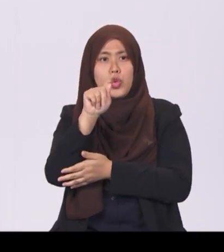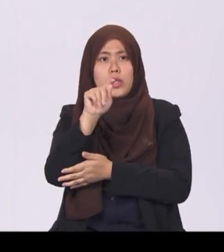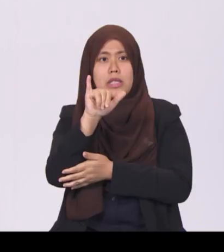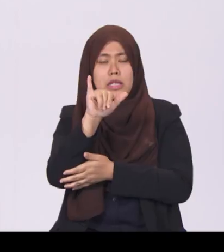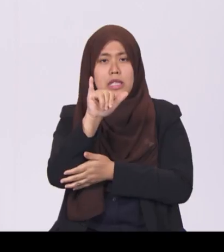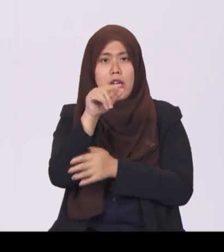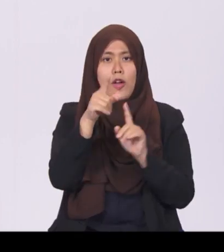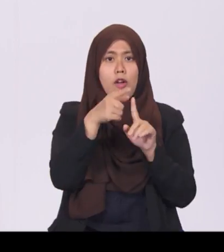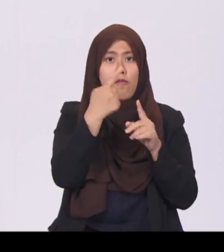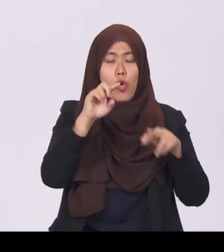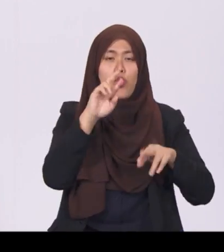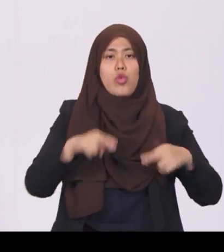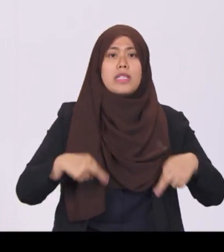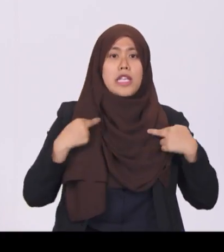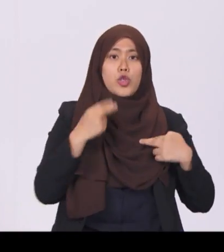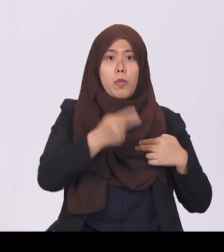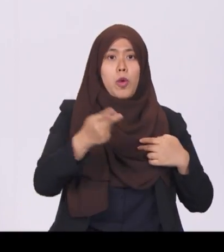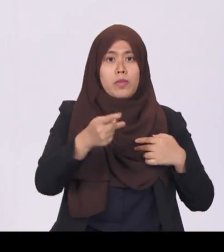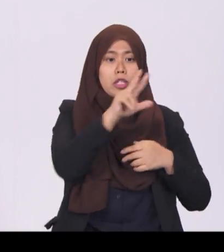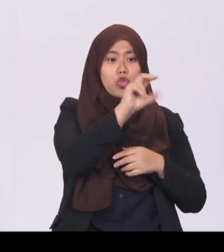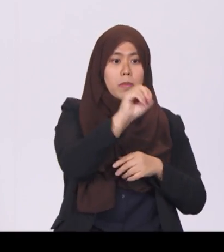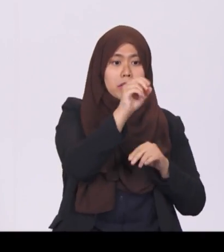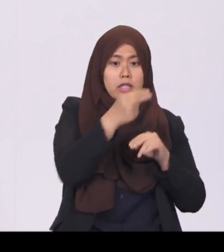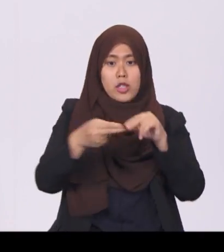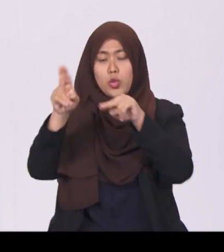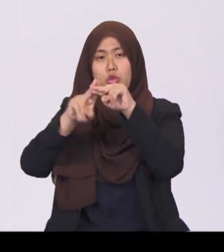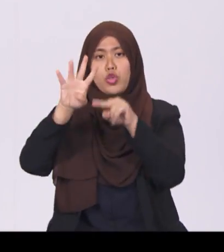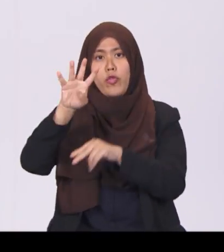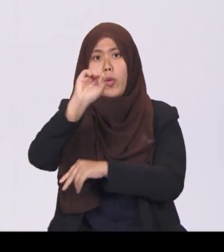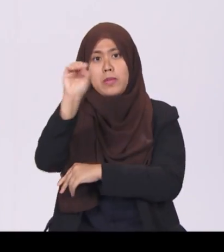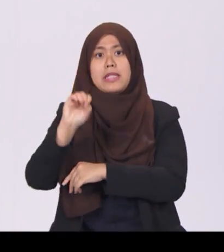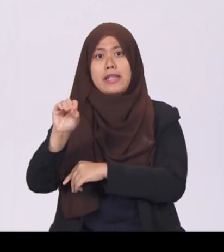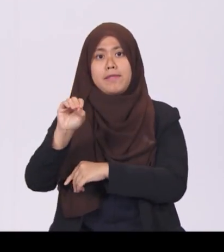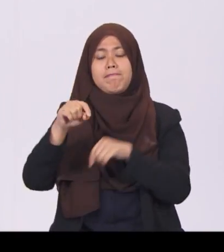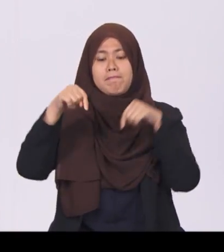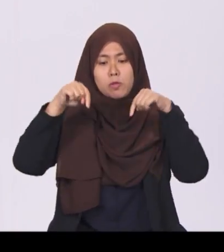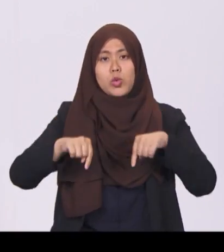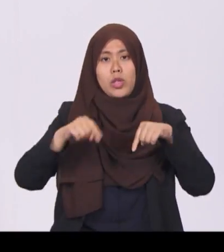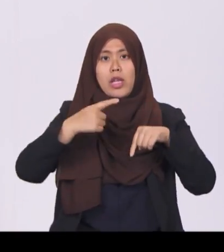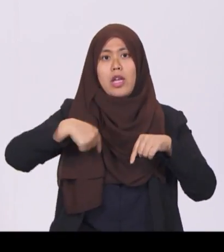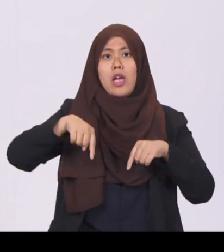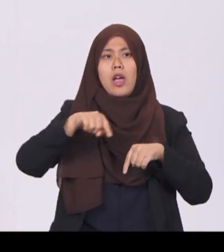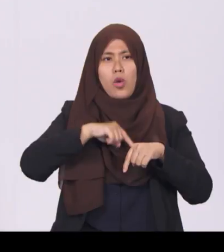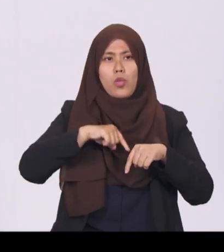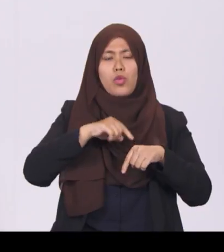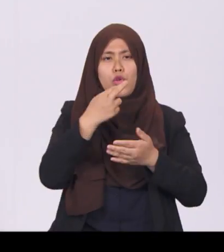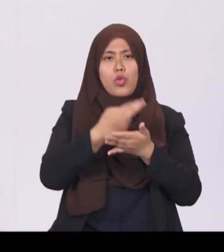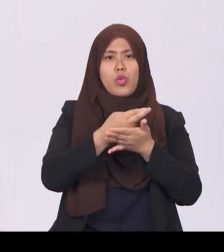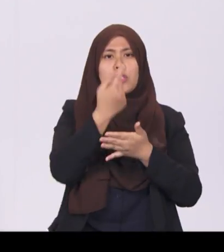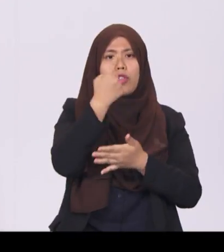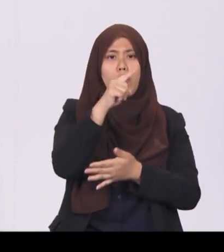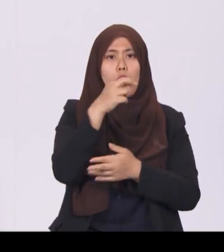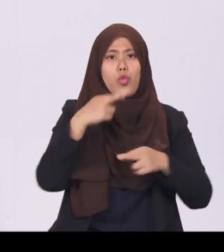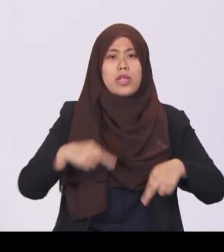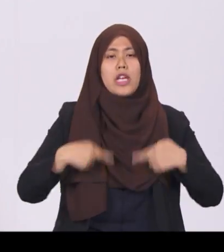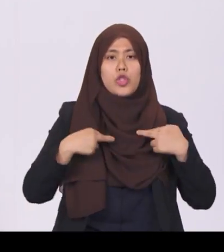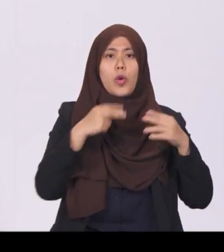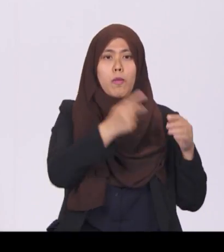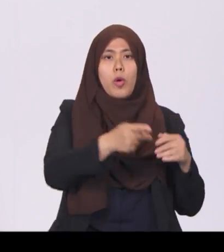3% to 4%. Today, our BSD rates for residential properties range between 1% and 3